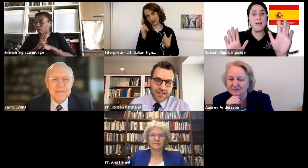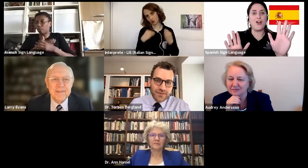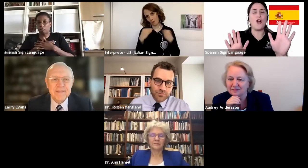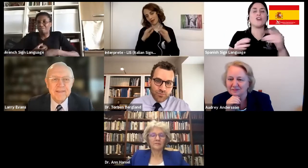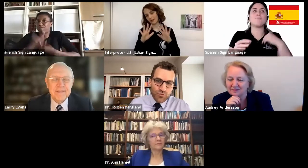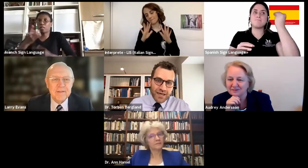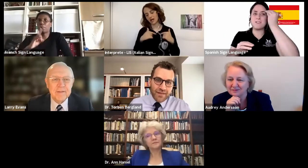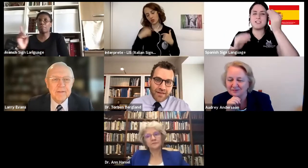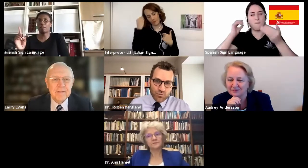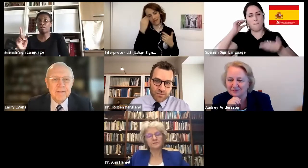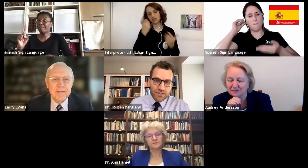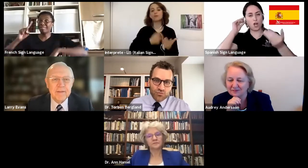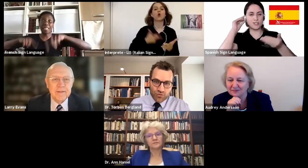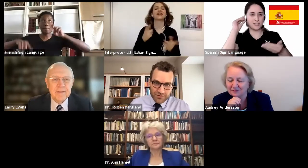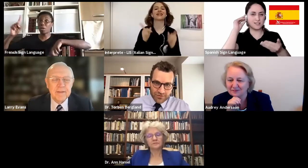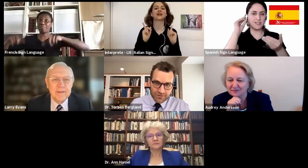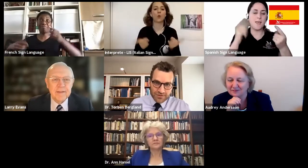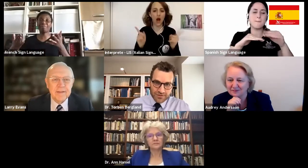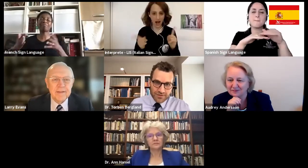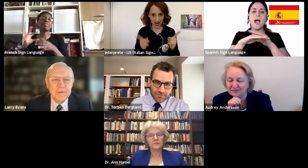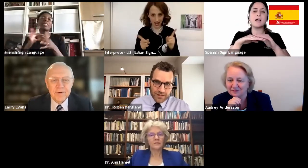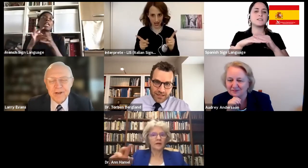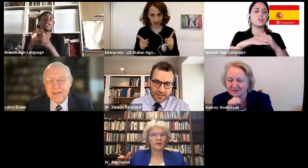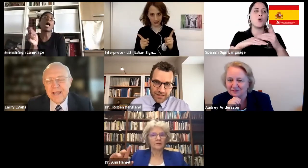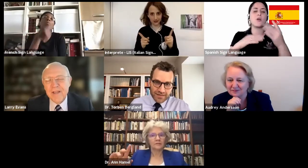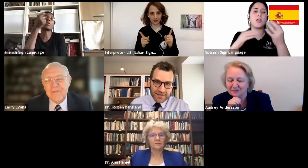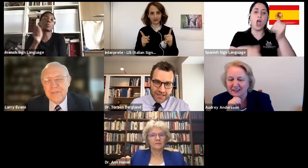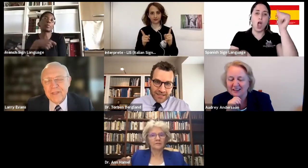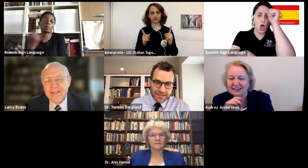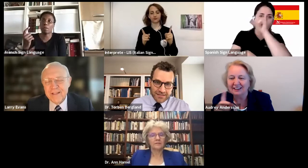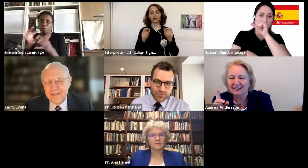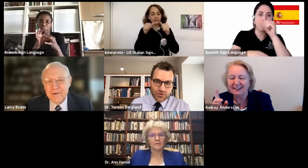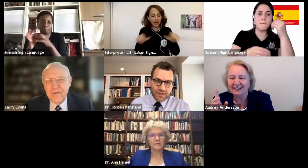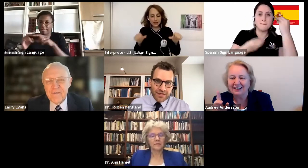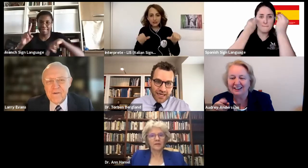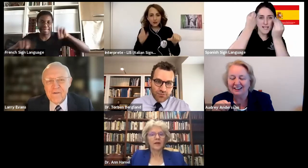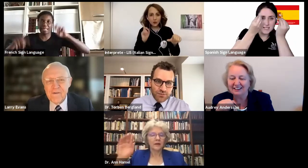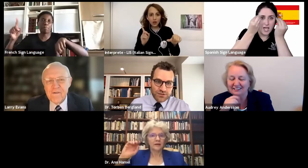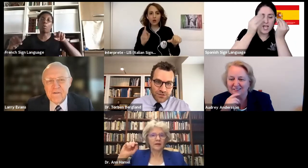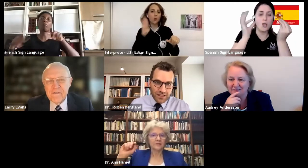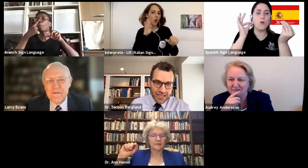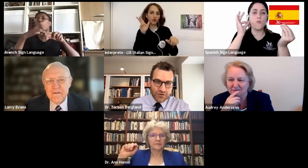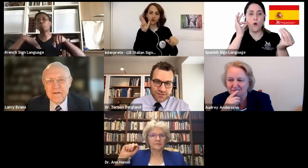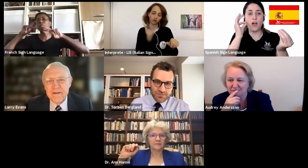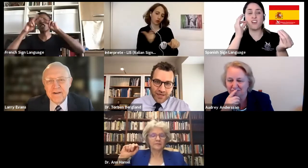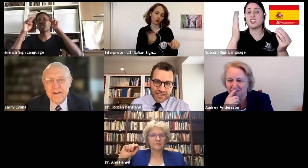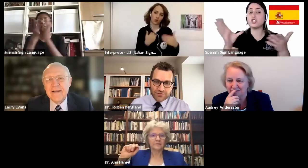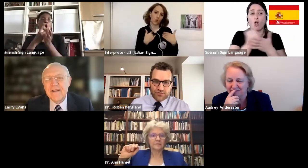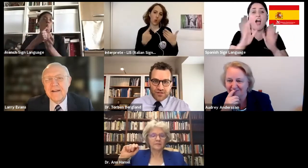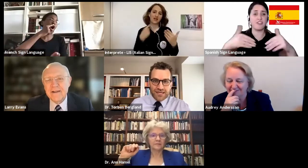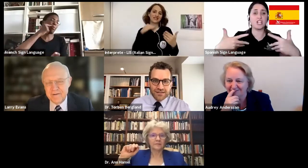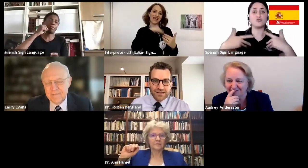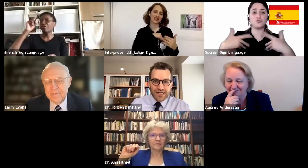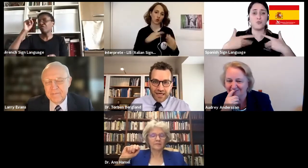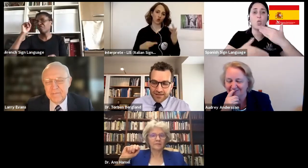is both men and women grieve, right? That is the important thing. And we must allow space